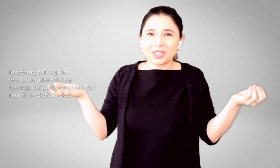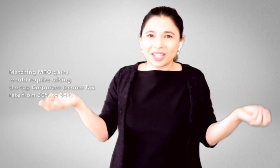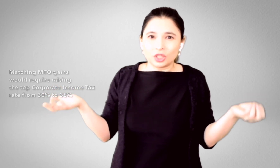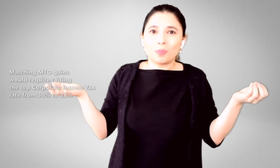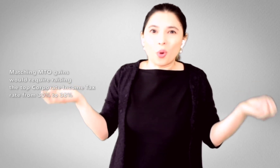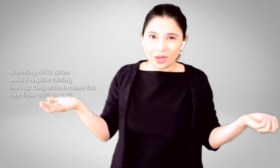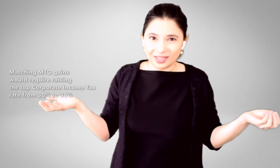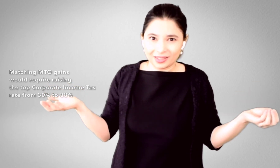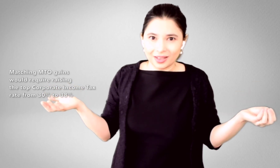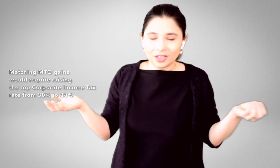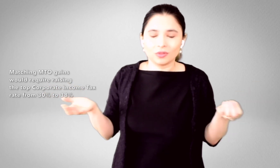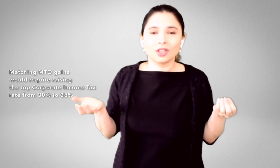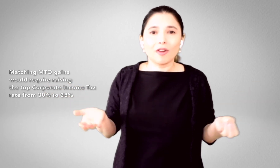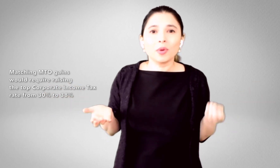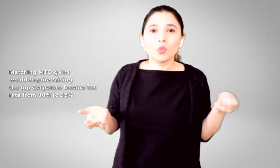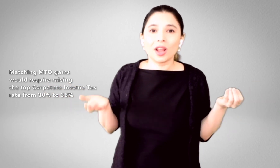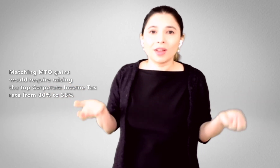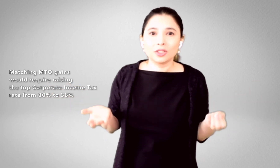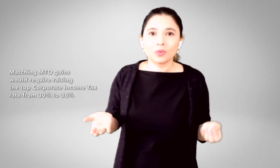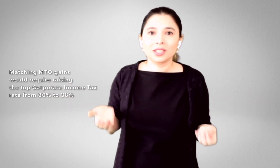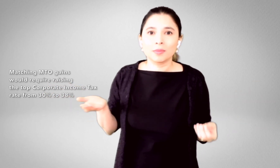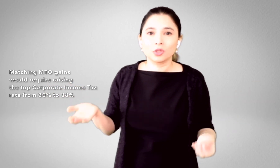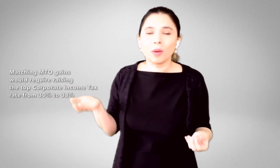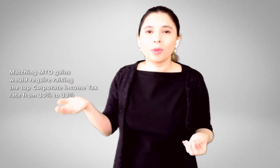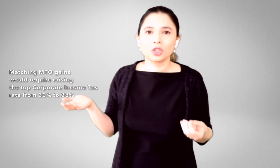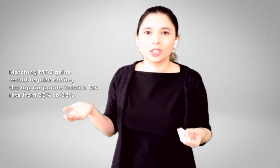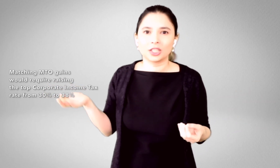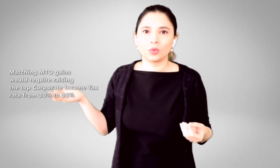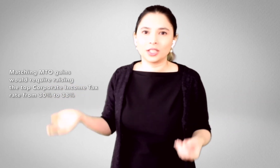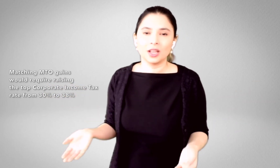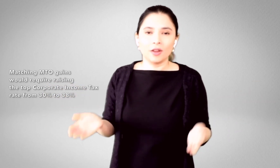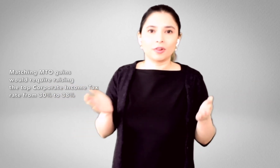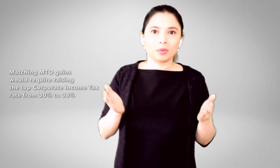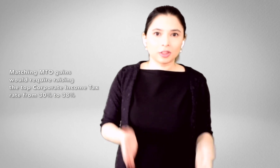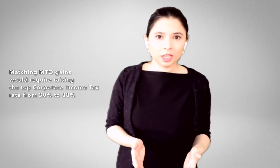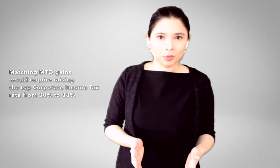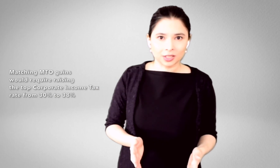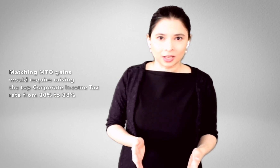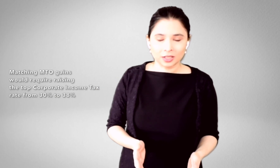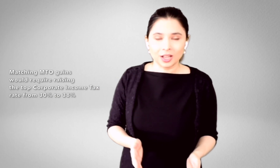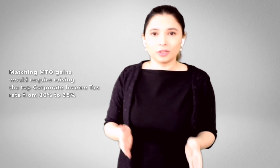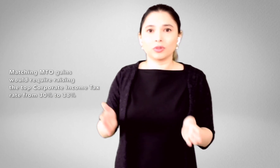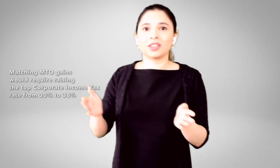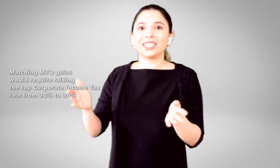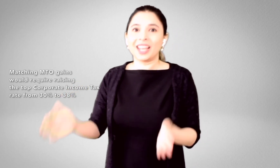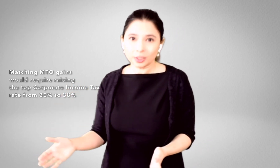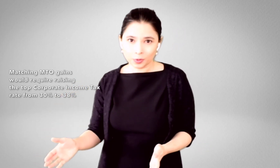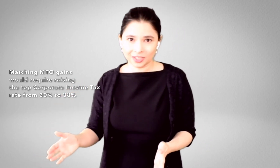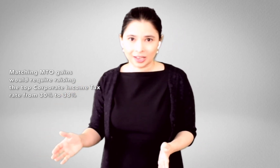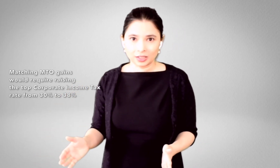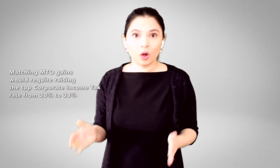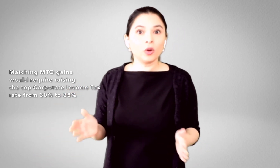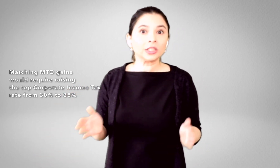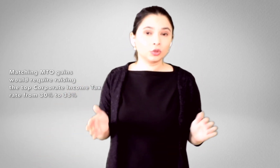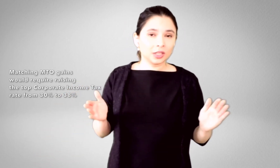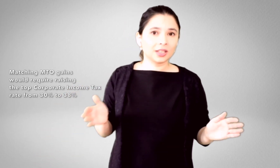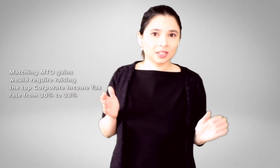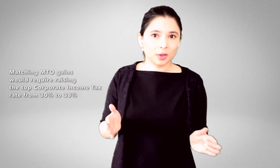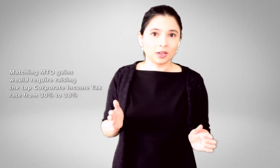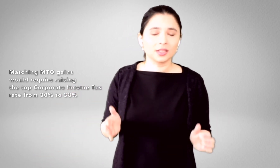percentage points. So, the government would have had to raise the top marginal tax rate from 30% to 38% on the treated taxpayers